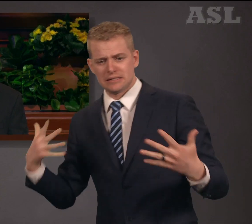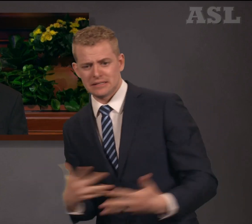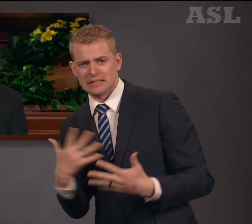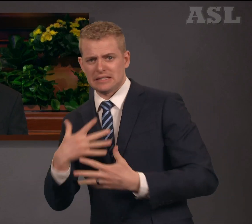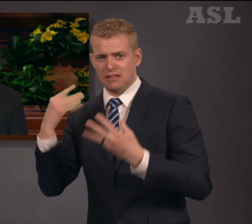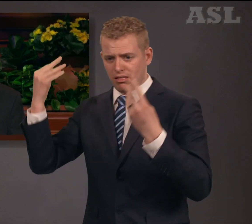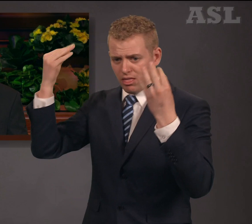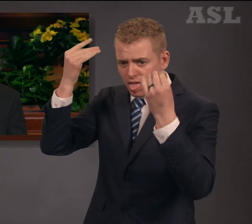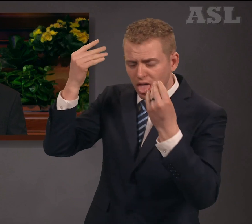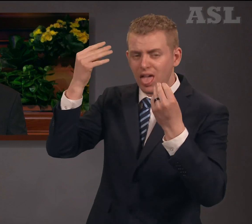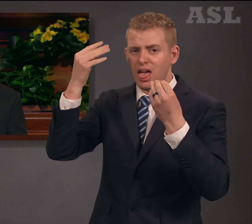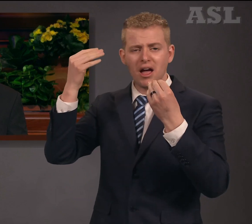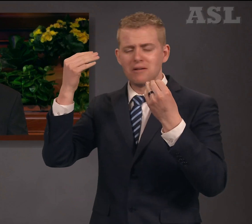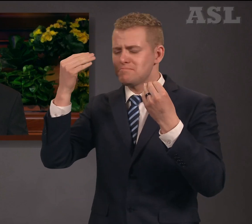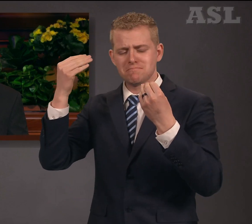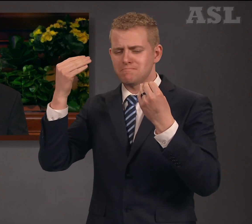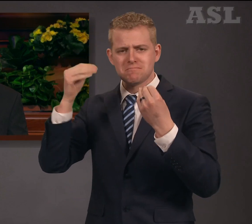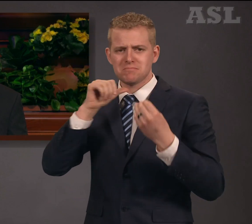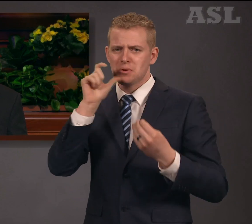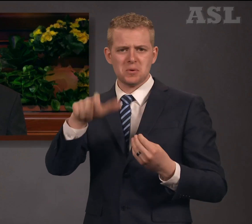neither let it be afraid.